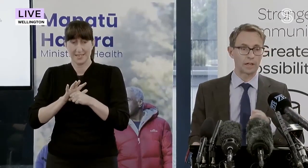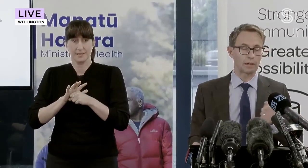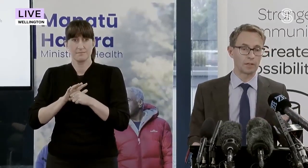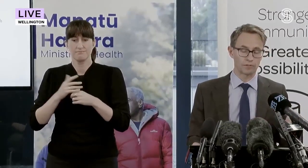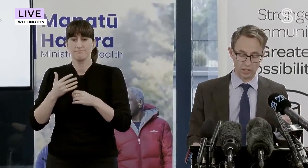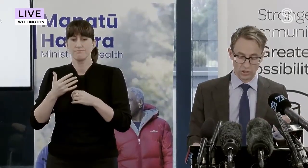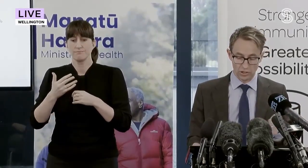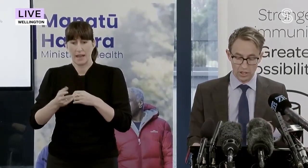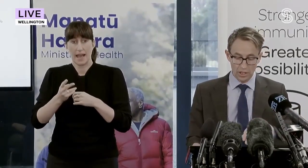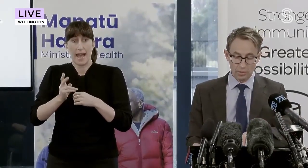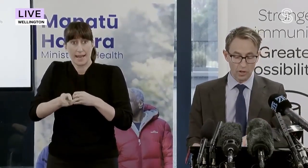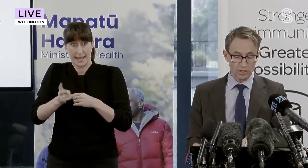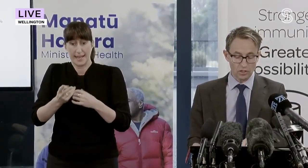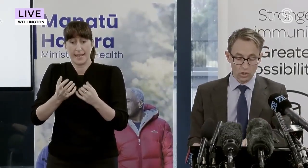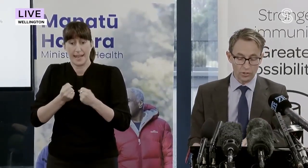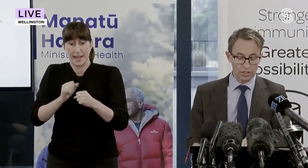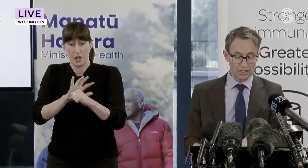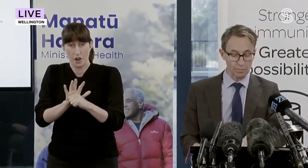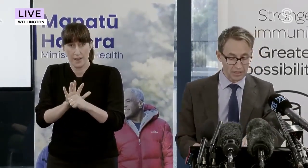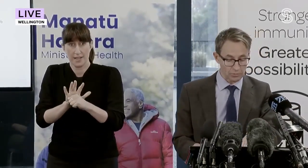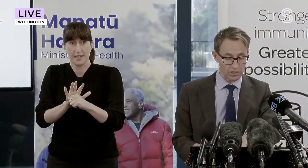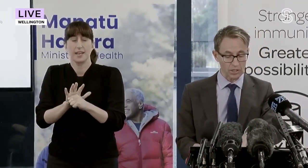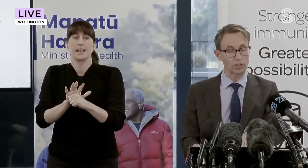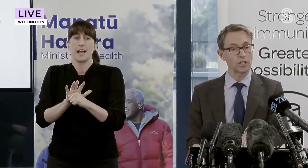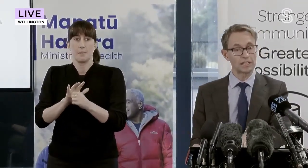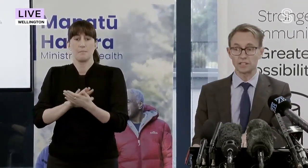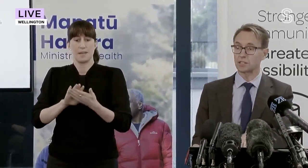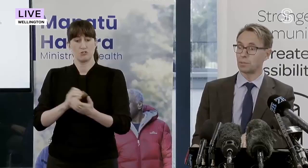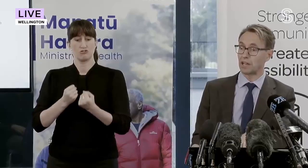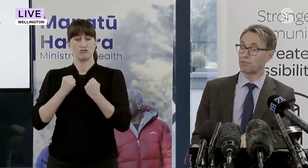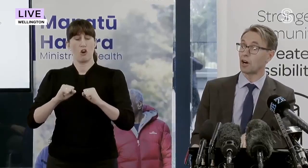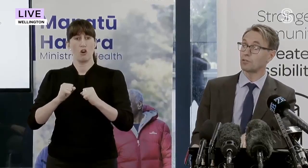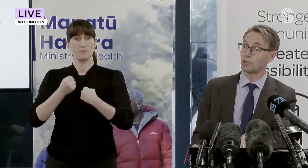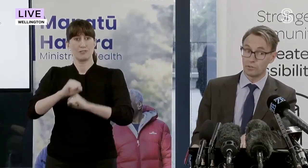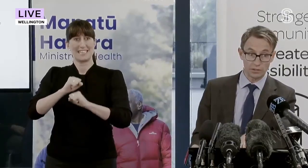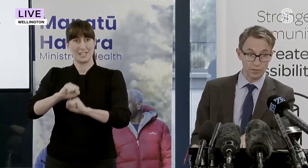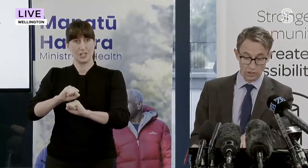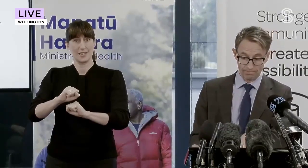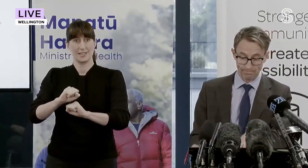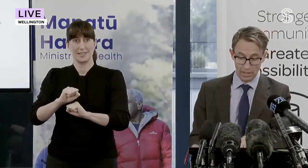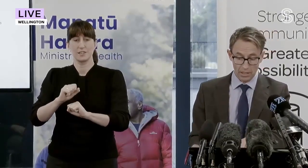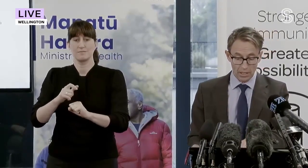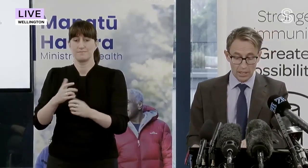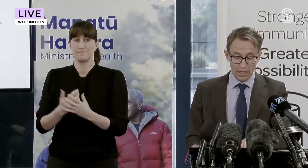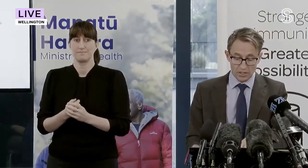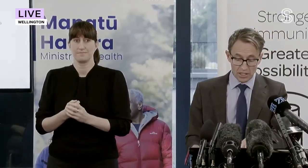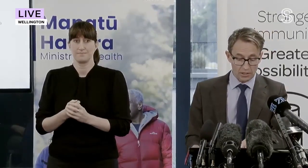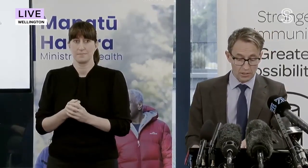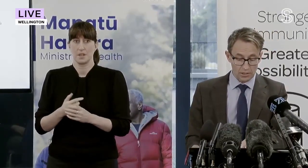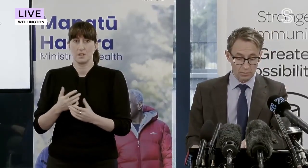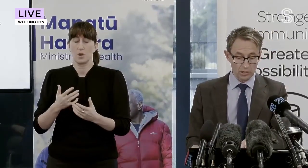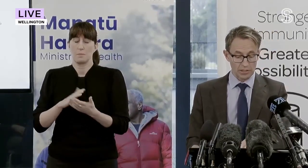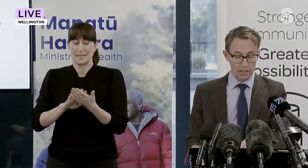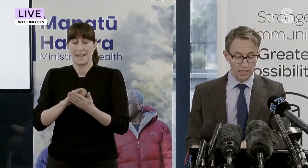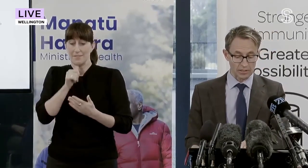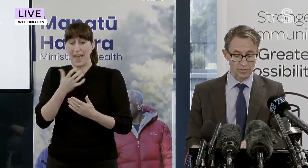infection, provides stronger than expected protection against BA5 reinfection. And second,